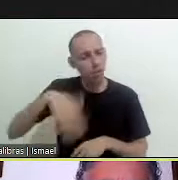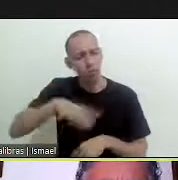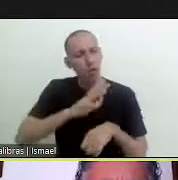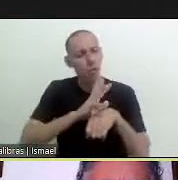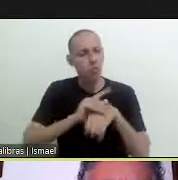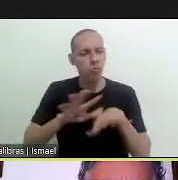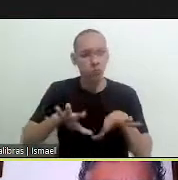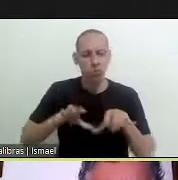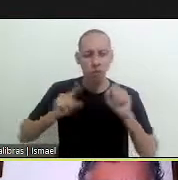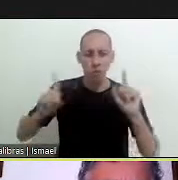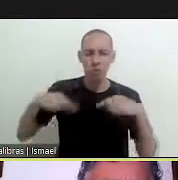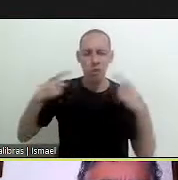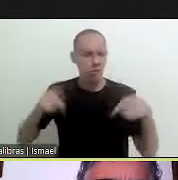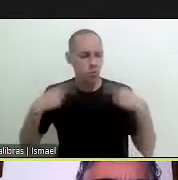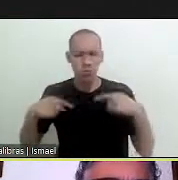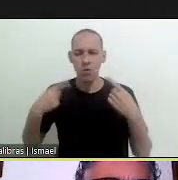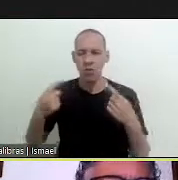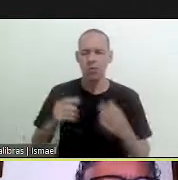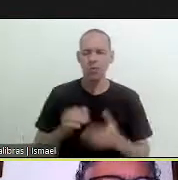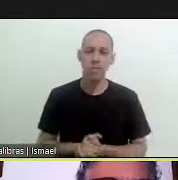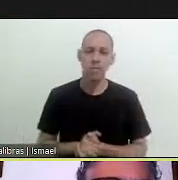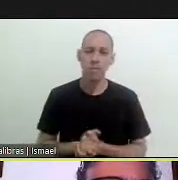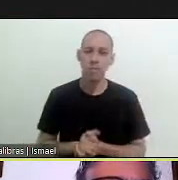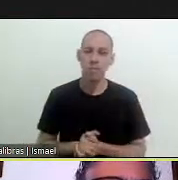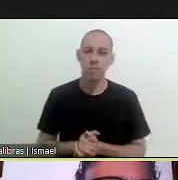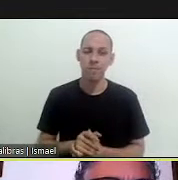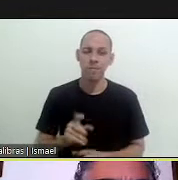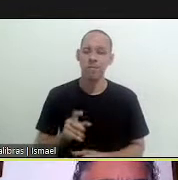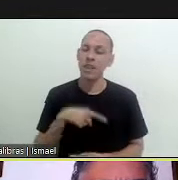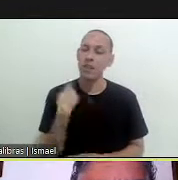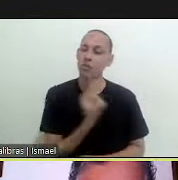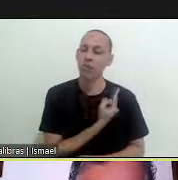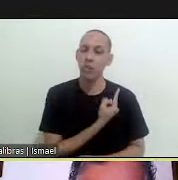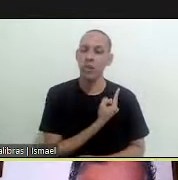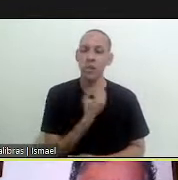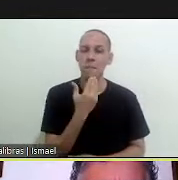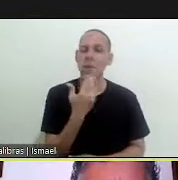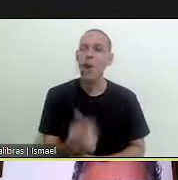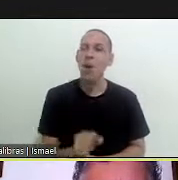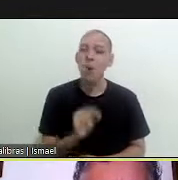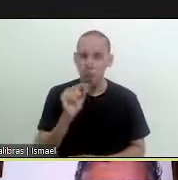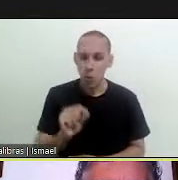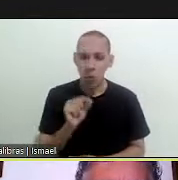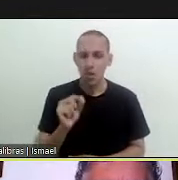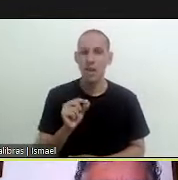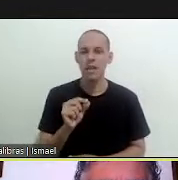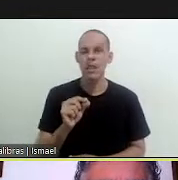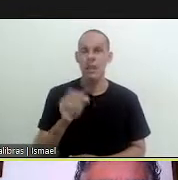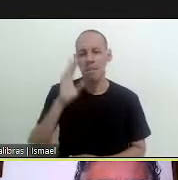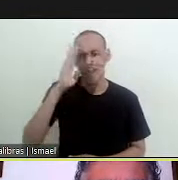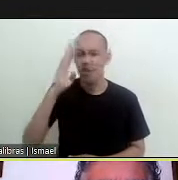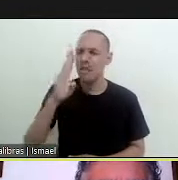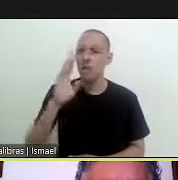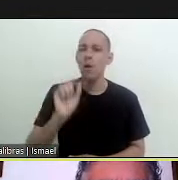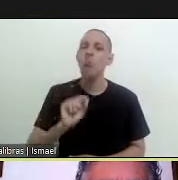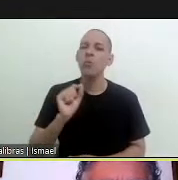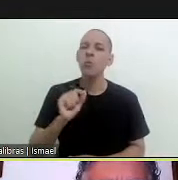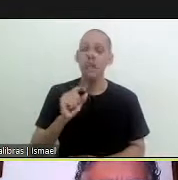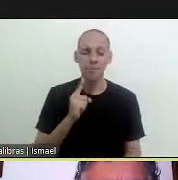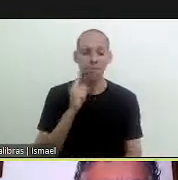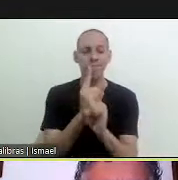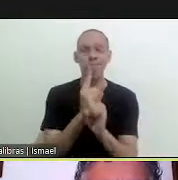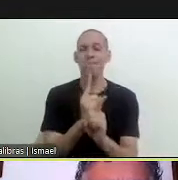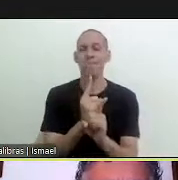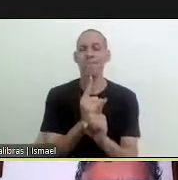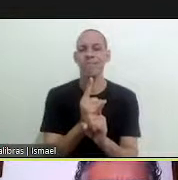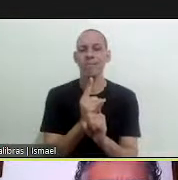universal attention of those who are affected by chagas disease here we requested above all